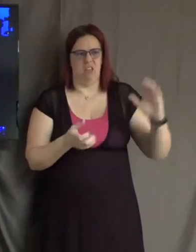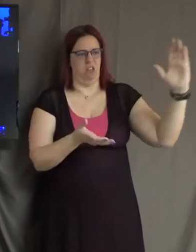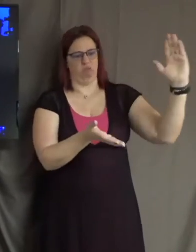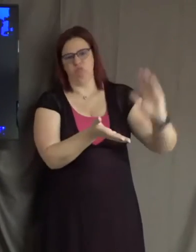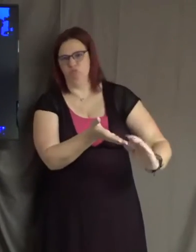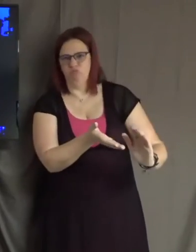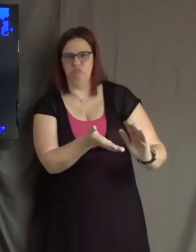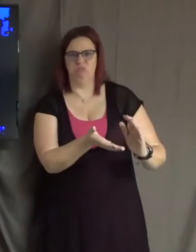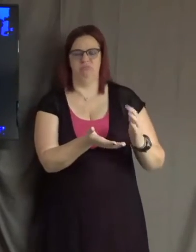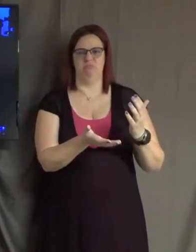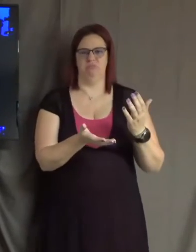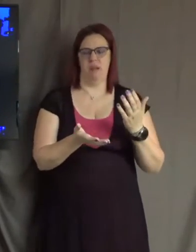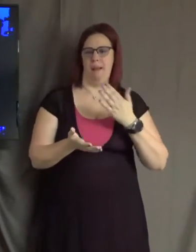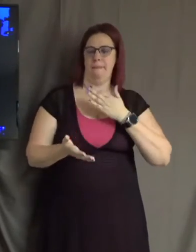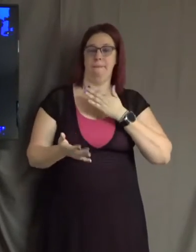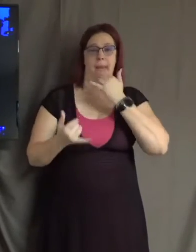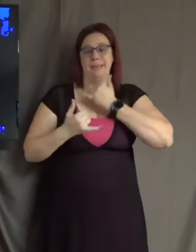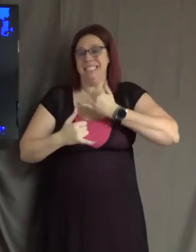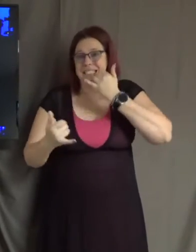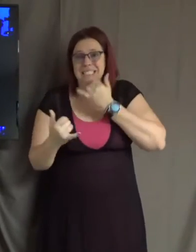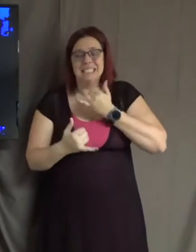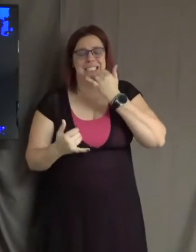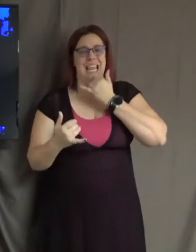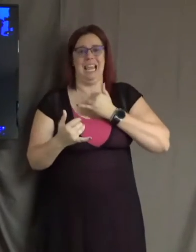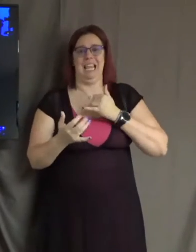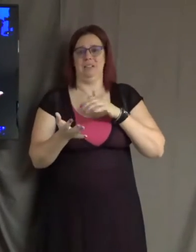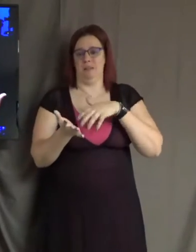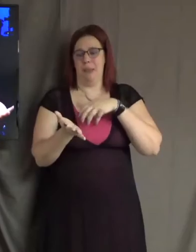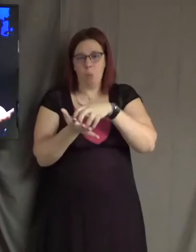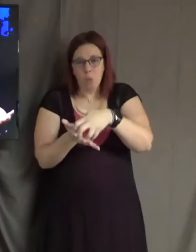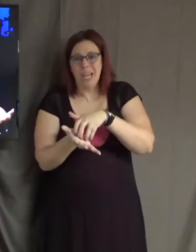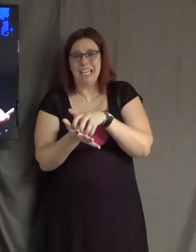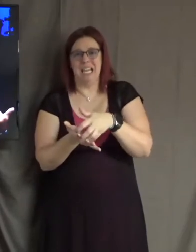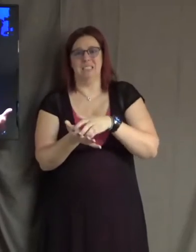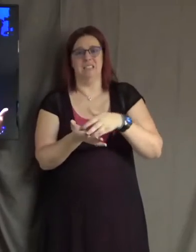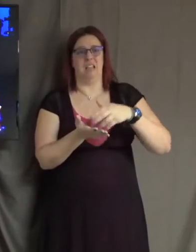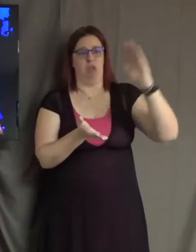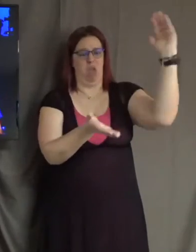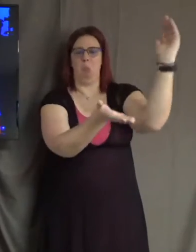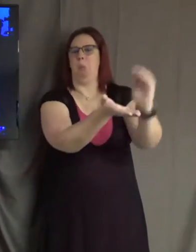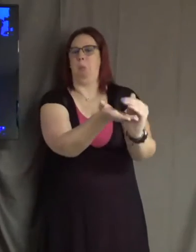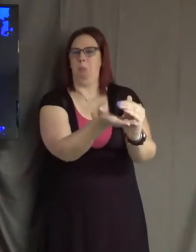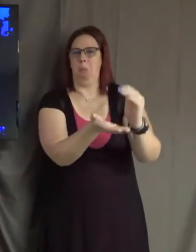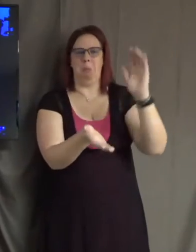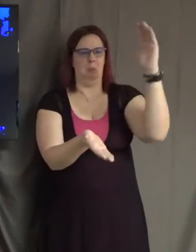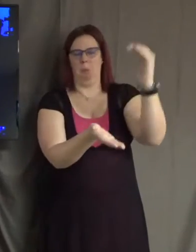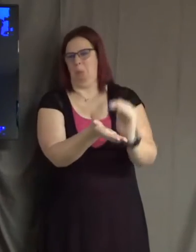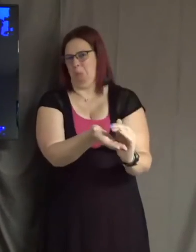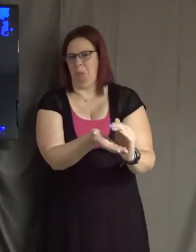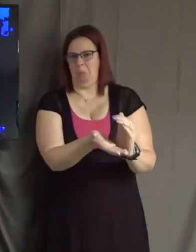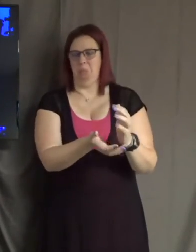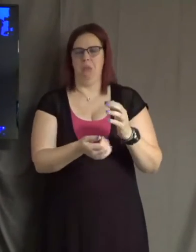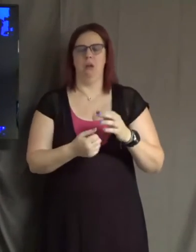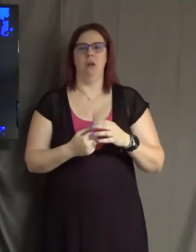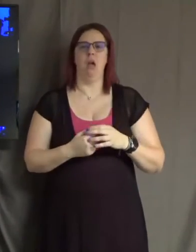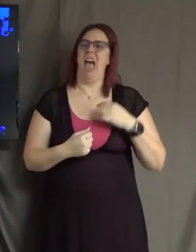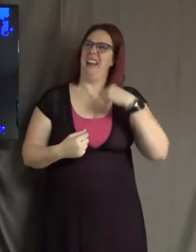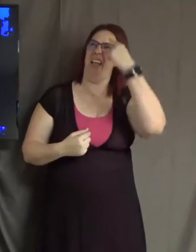the mistakes I've made or the weaknesses in my life or the things that are imperfect about me. And I thought to myself, okay, let